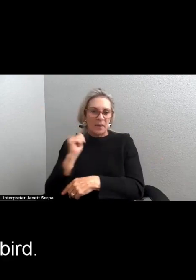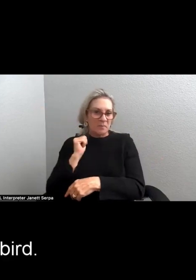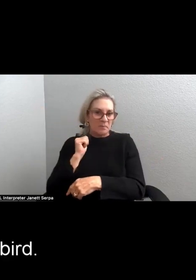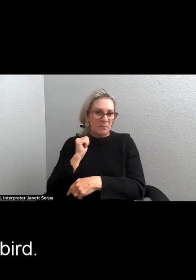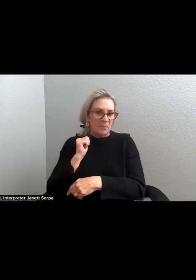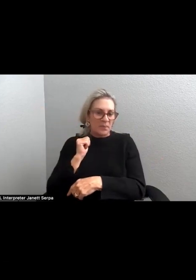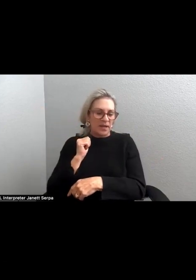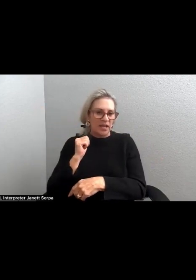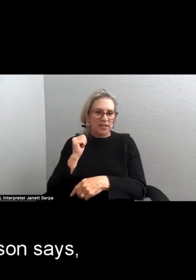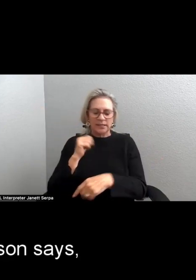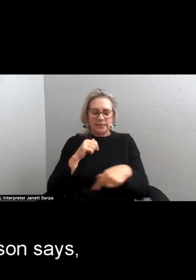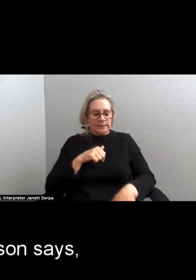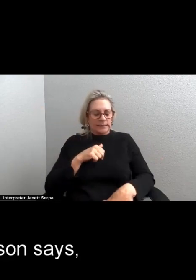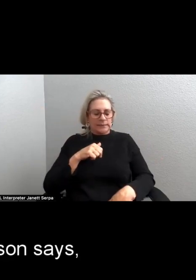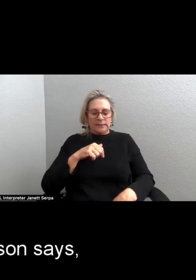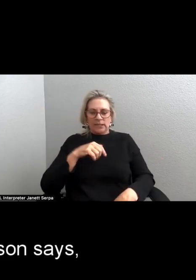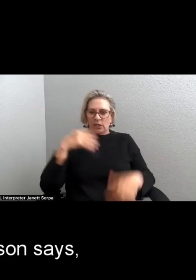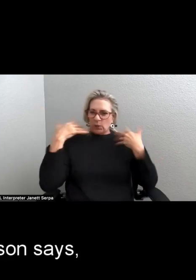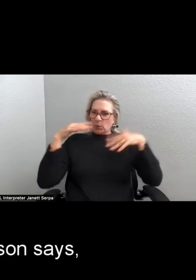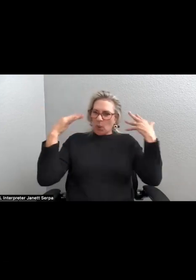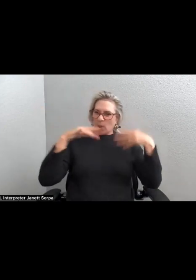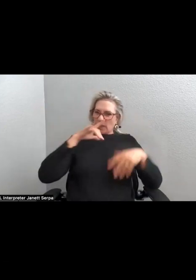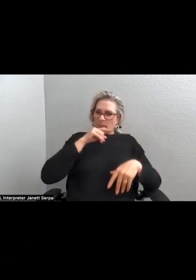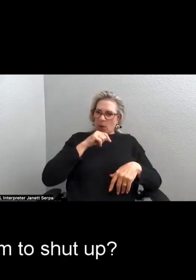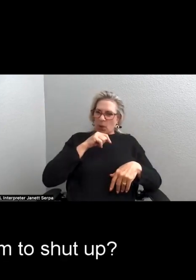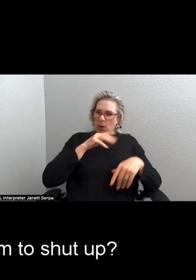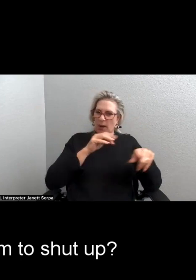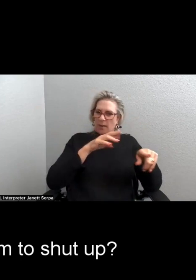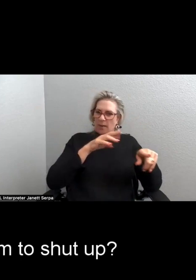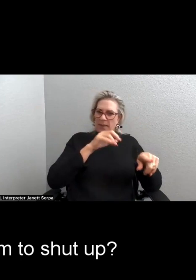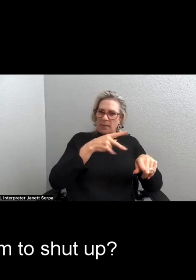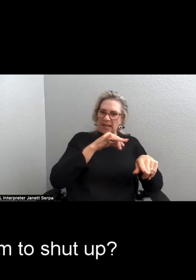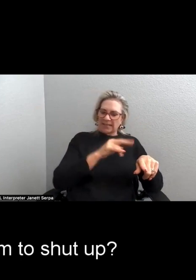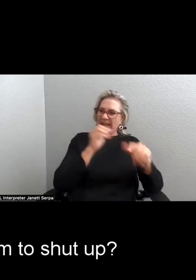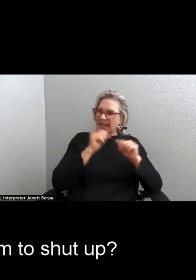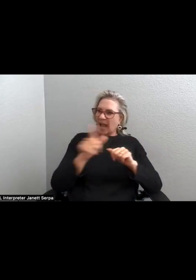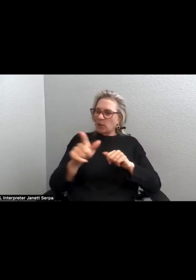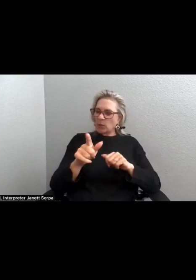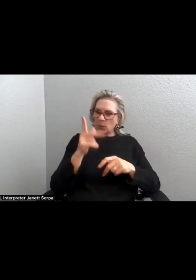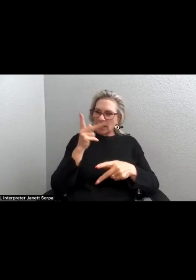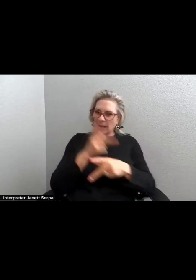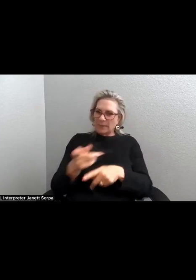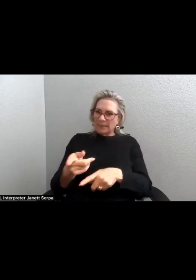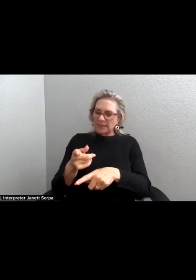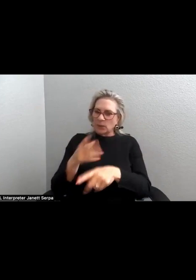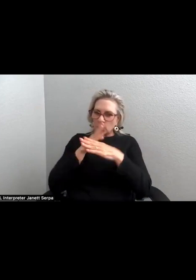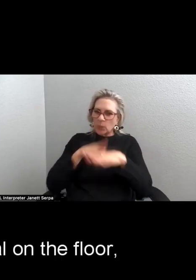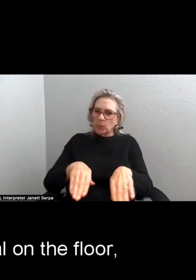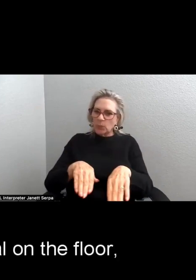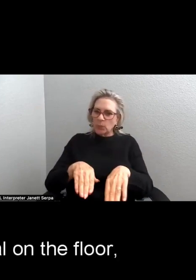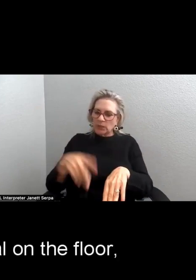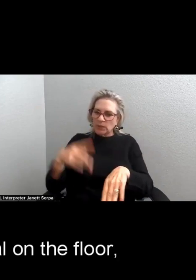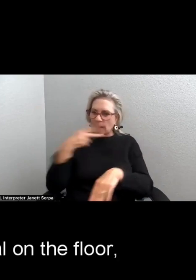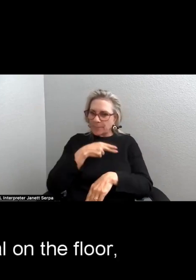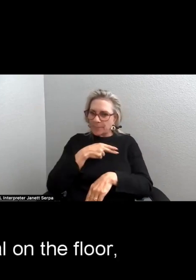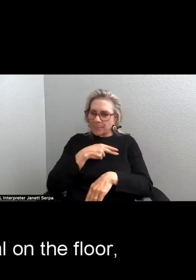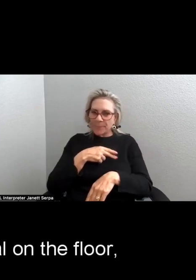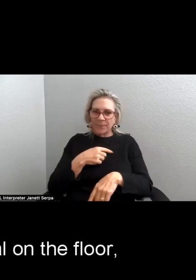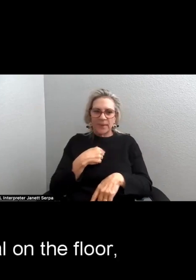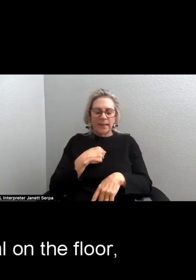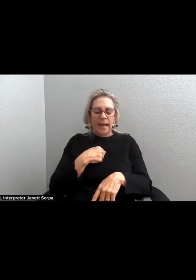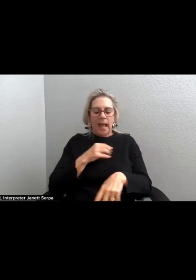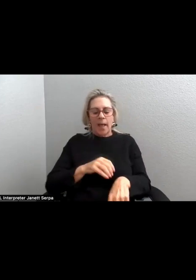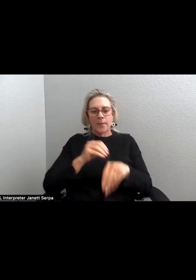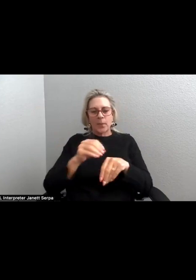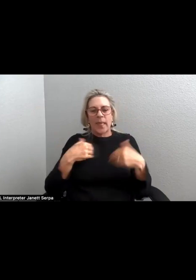Noisy bird, Mrs. Pison says. Can you get him to shut up? I put the animal on the